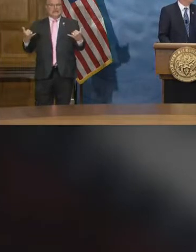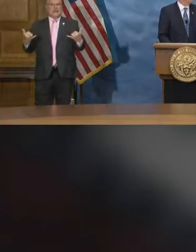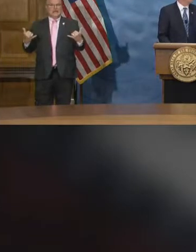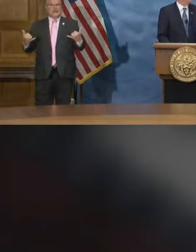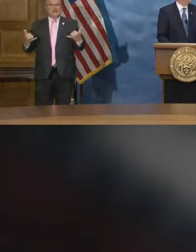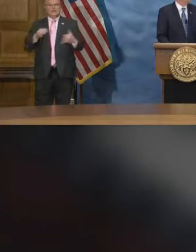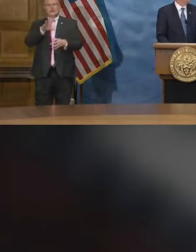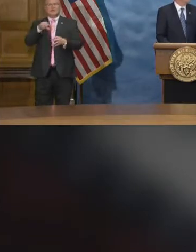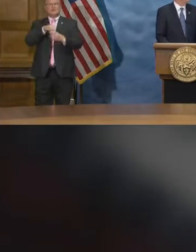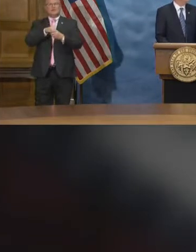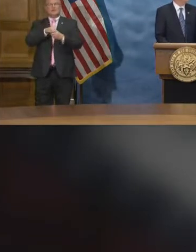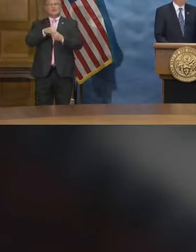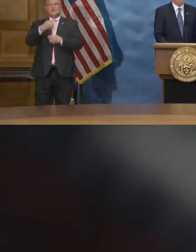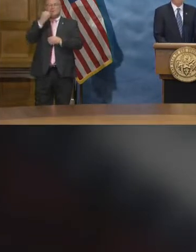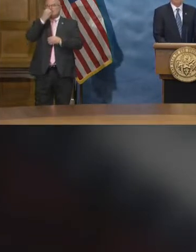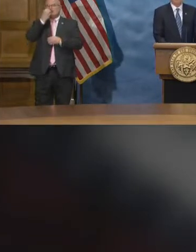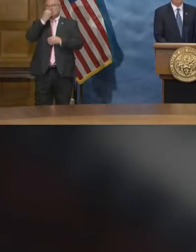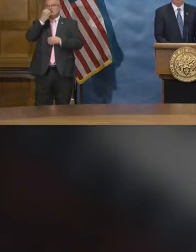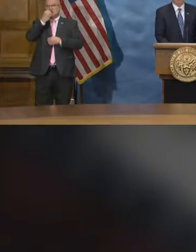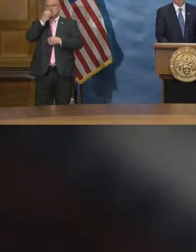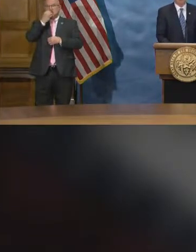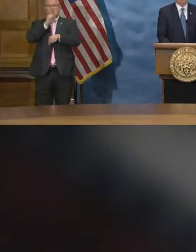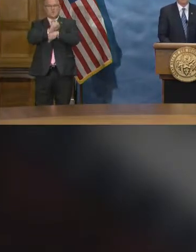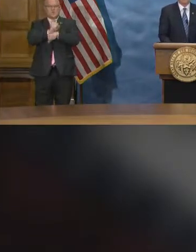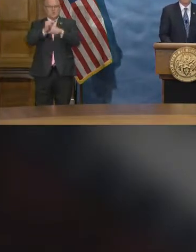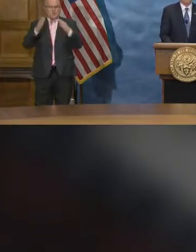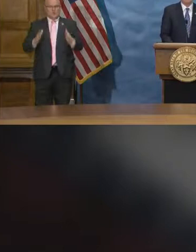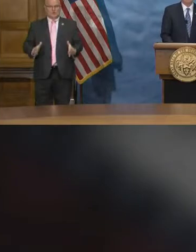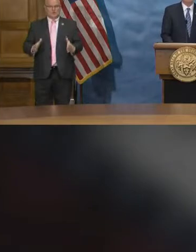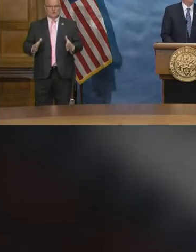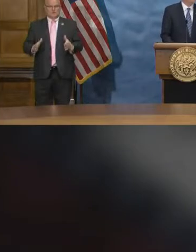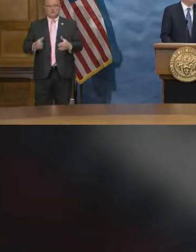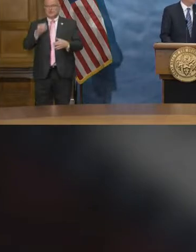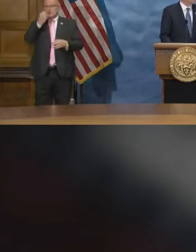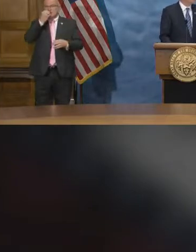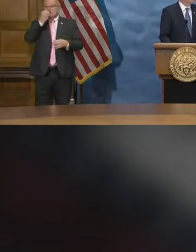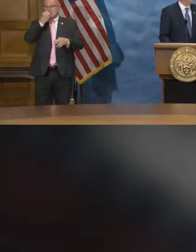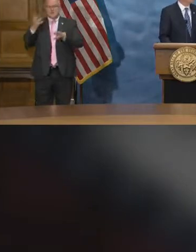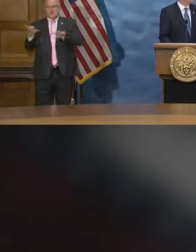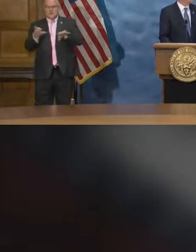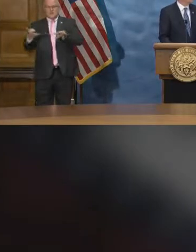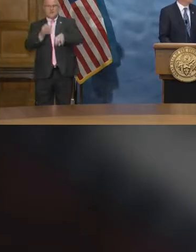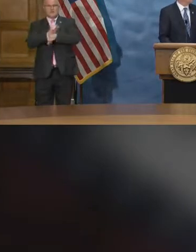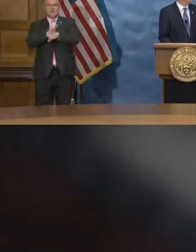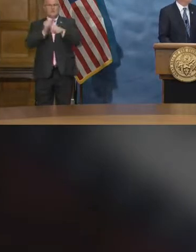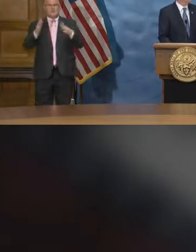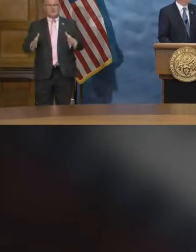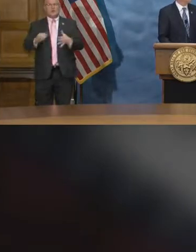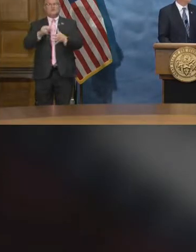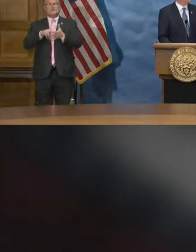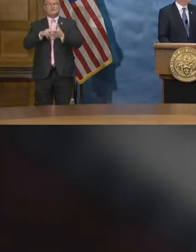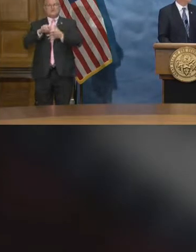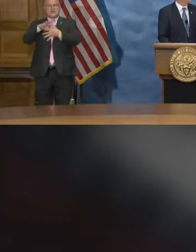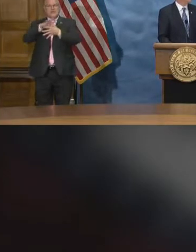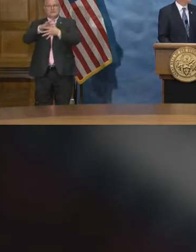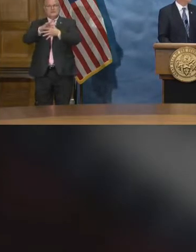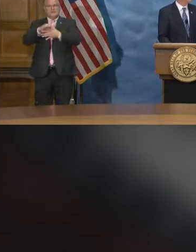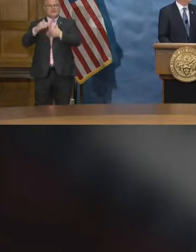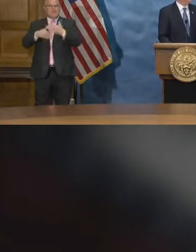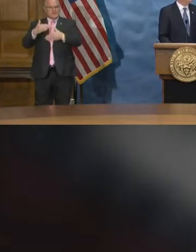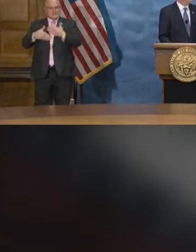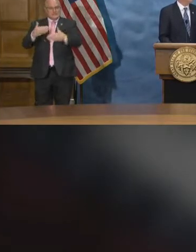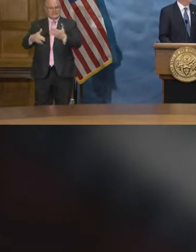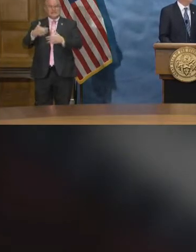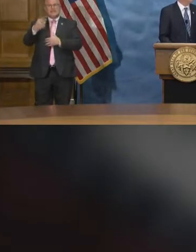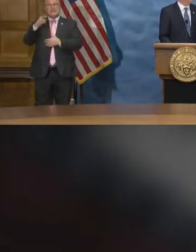to include food manufacturing workers and the food manufacturing workers includes meat processing and grain